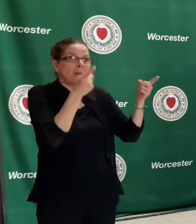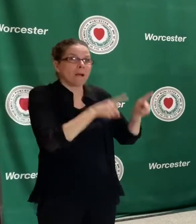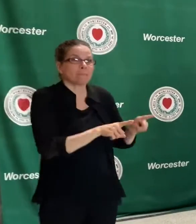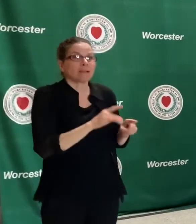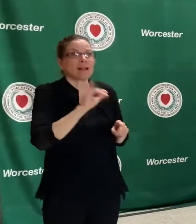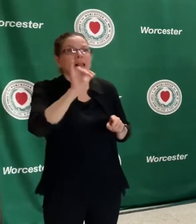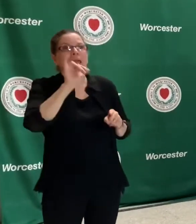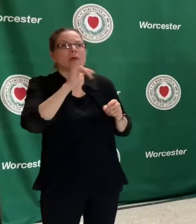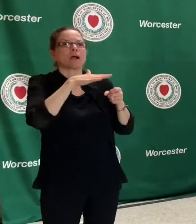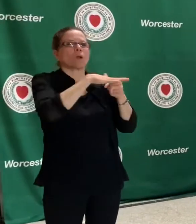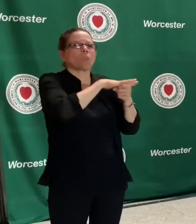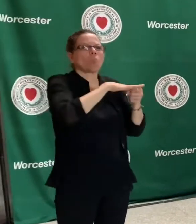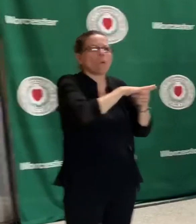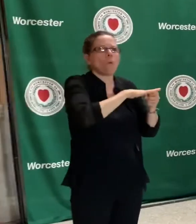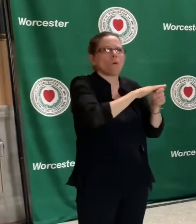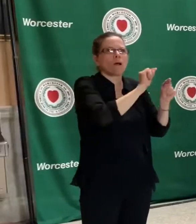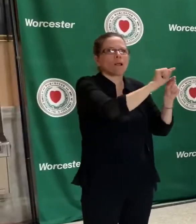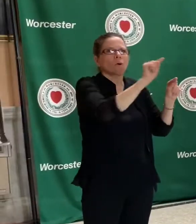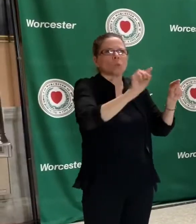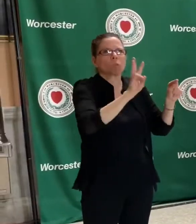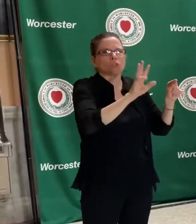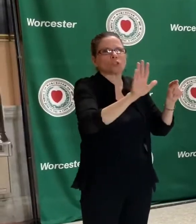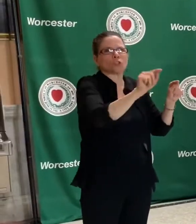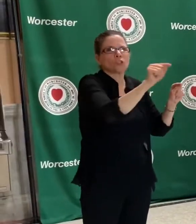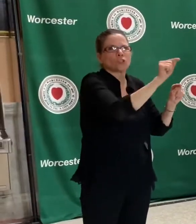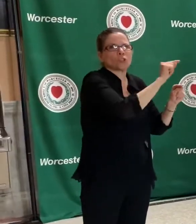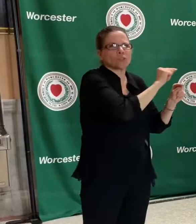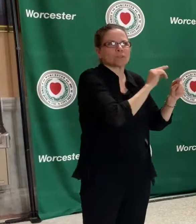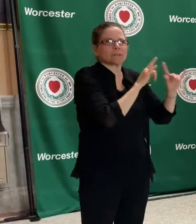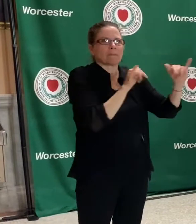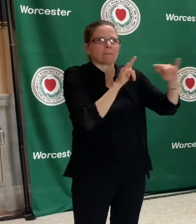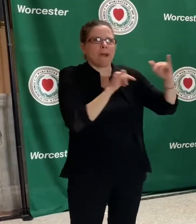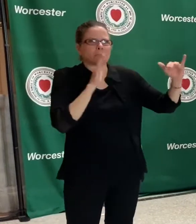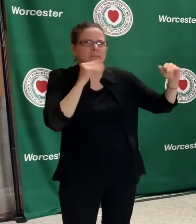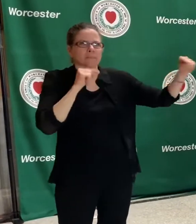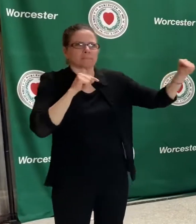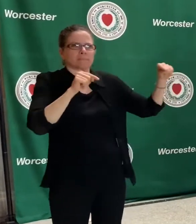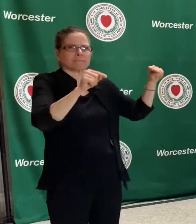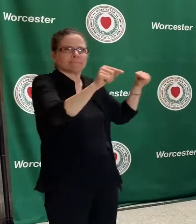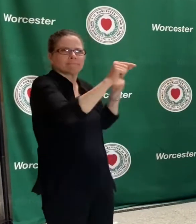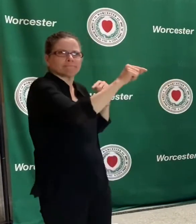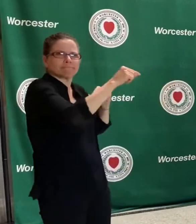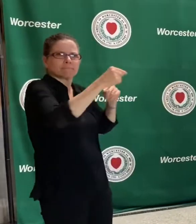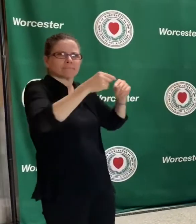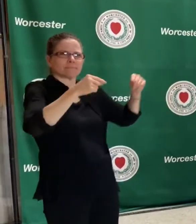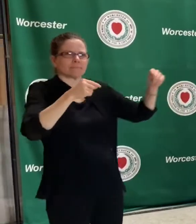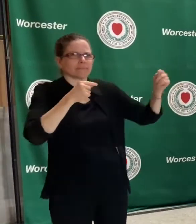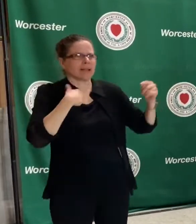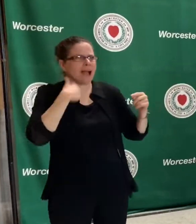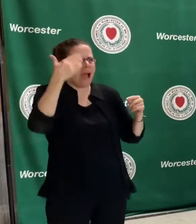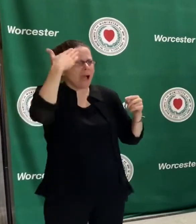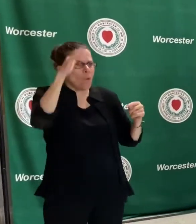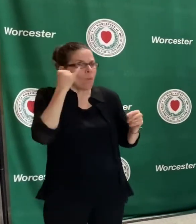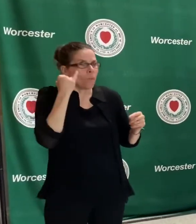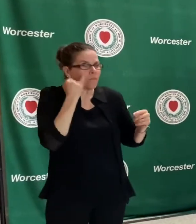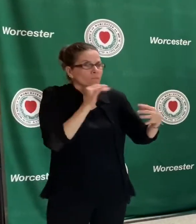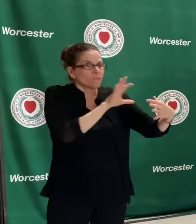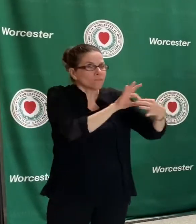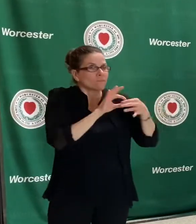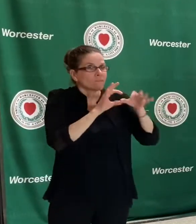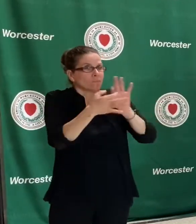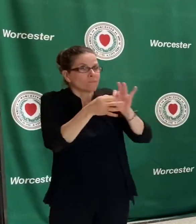locations in the city. I don't know, to be honest with you, whether that was connected with this, whether that was opportunistic